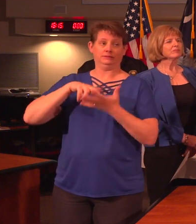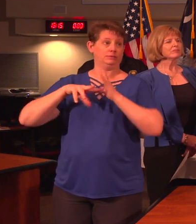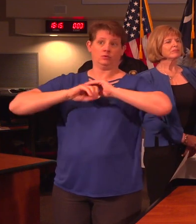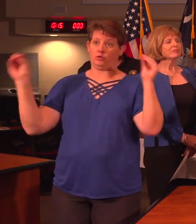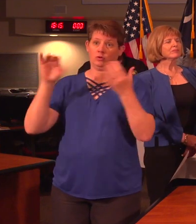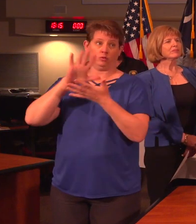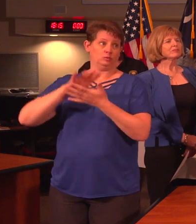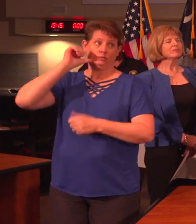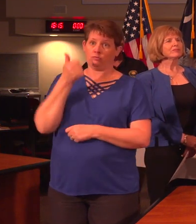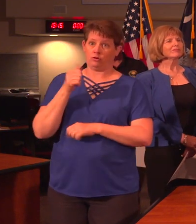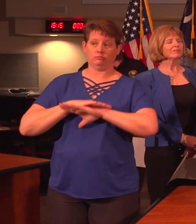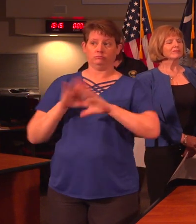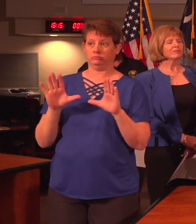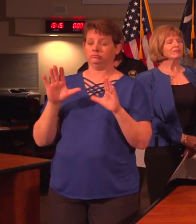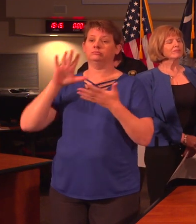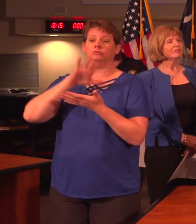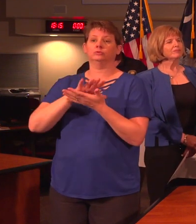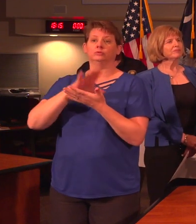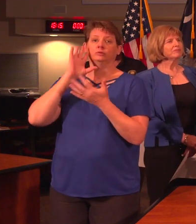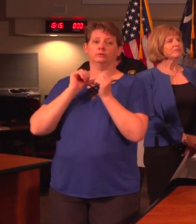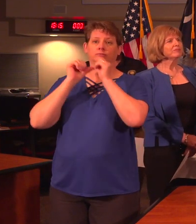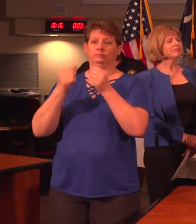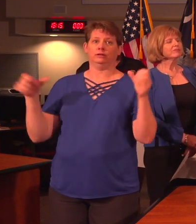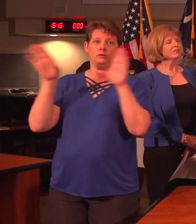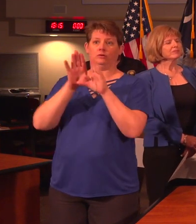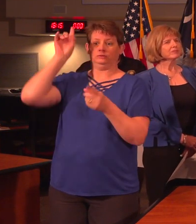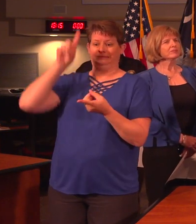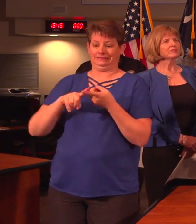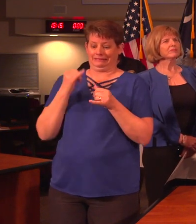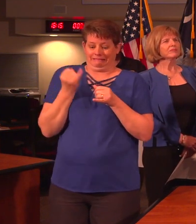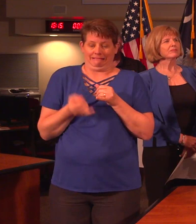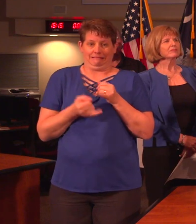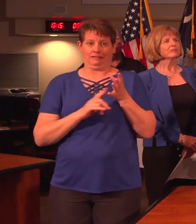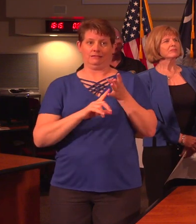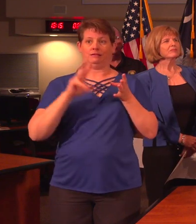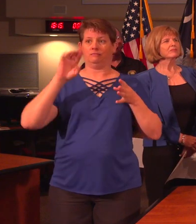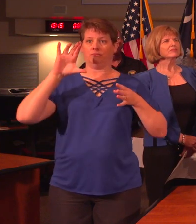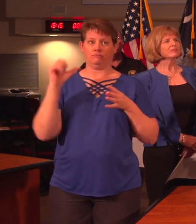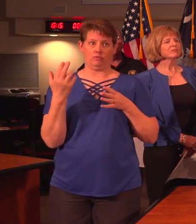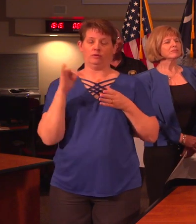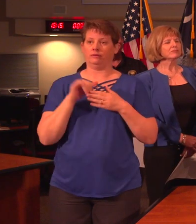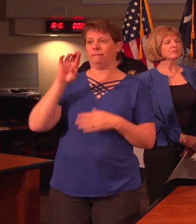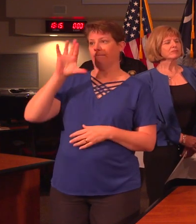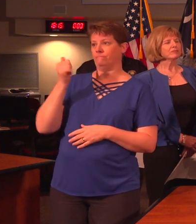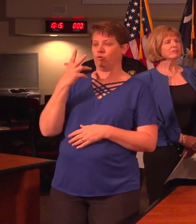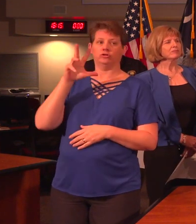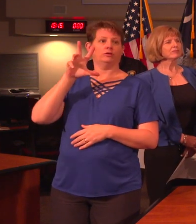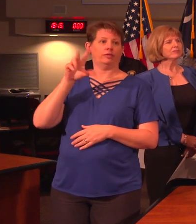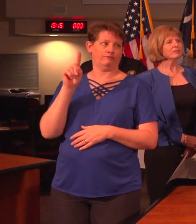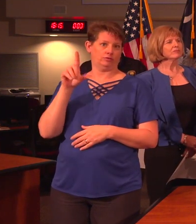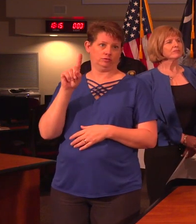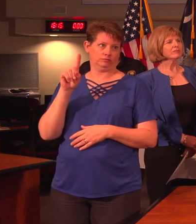school starting tomorrow. Schools will remain closed until the end of the month, that is, March 31st.